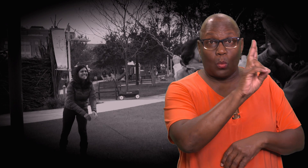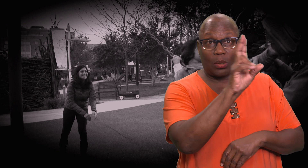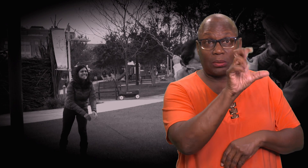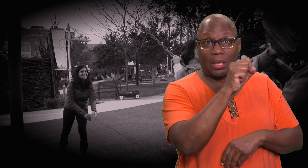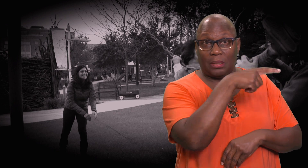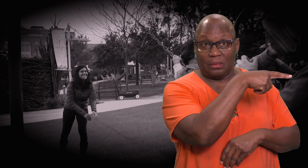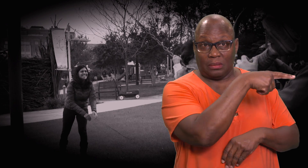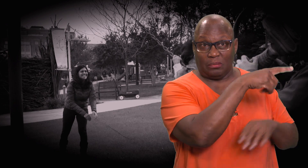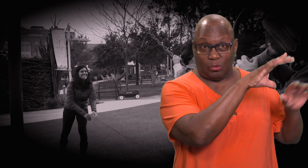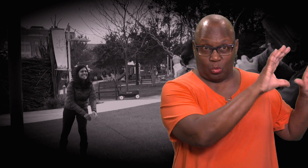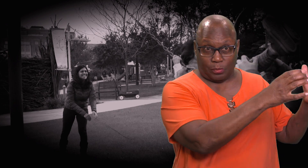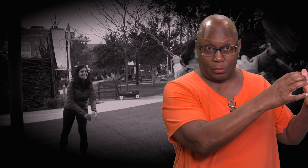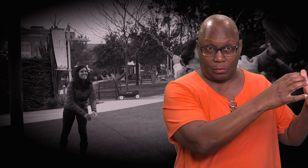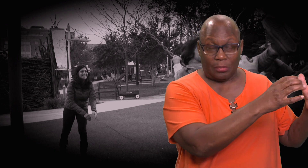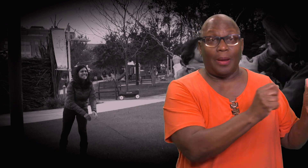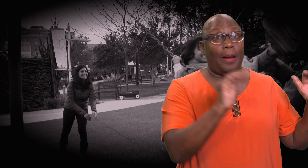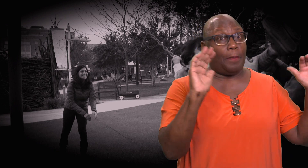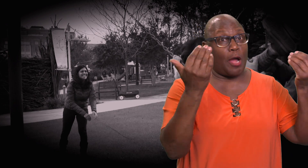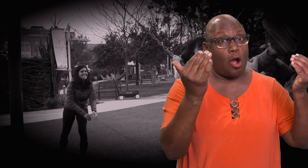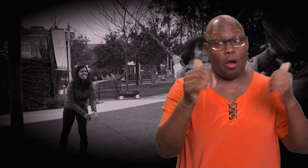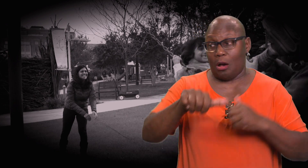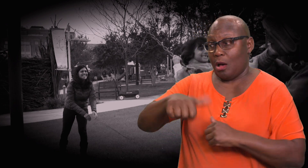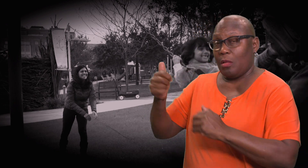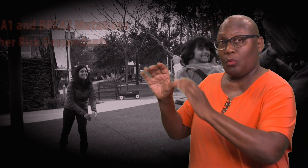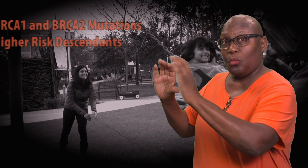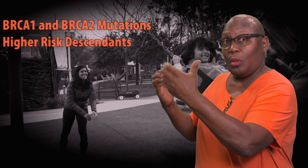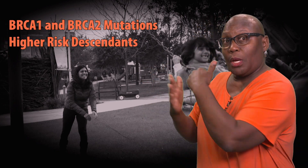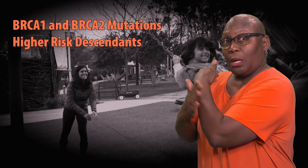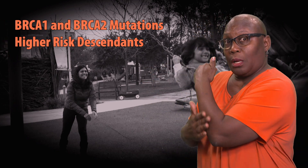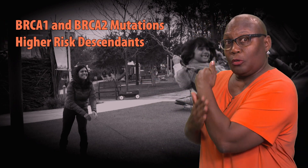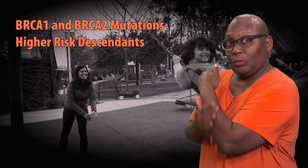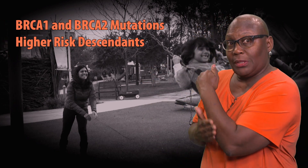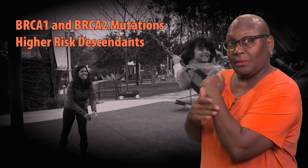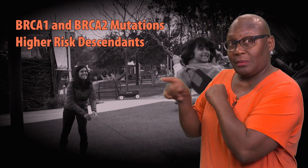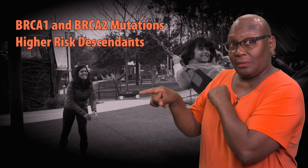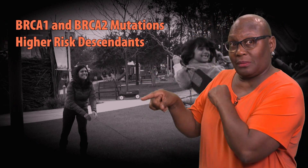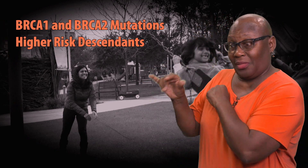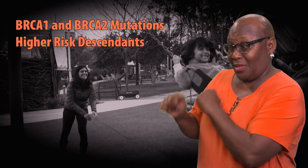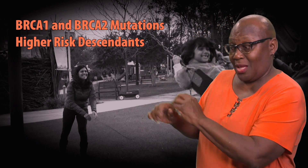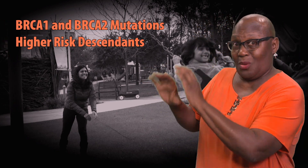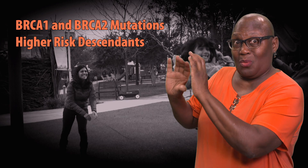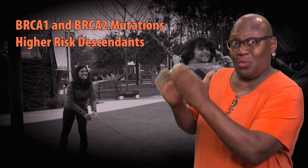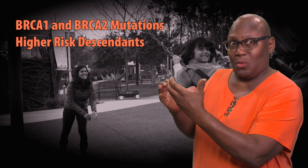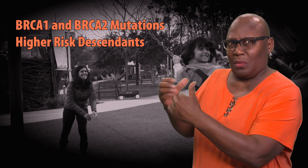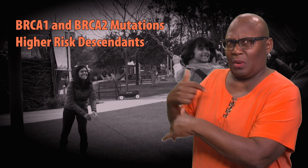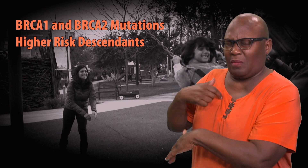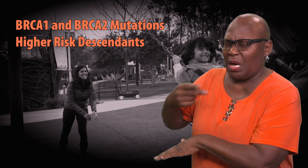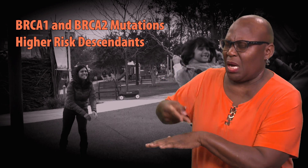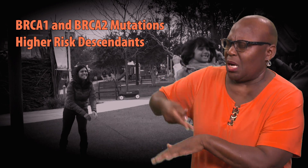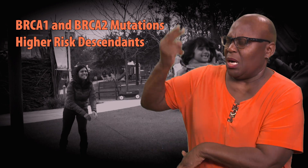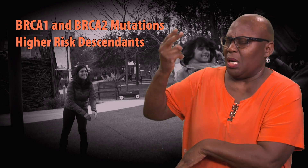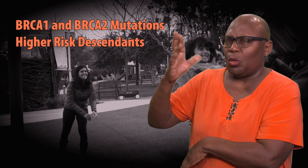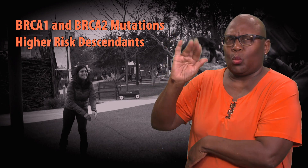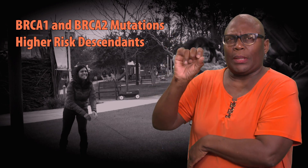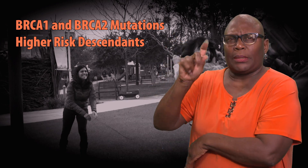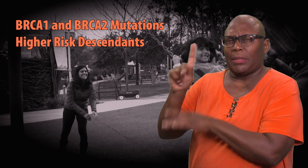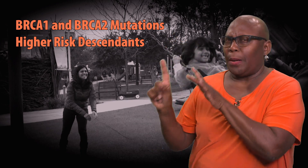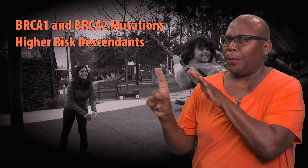Compared to the general U.S. population, there are other populations that have a much higher risk of